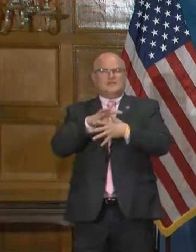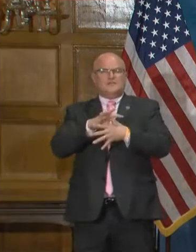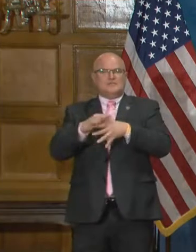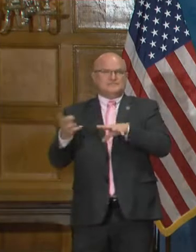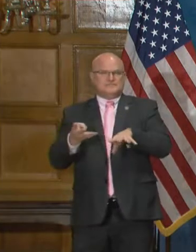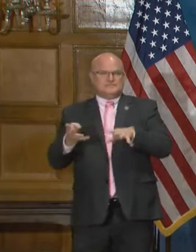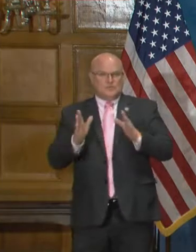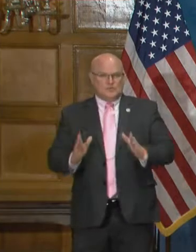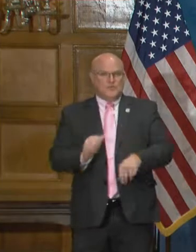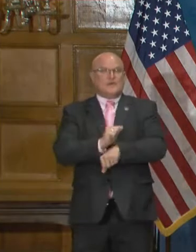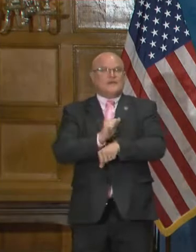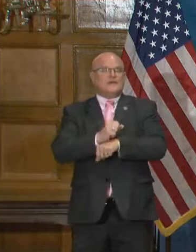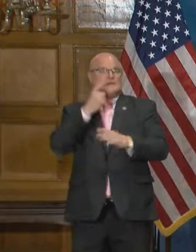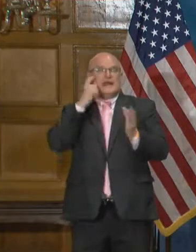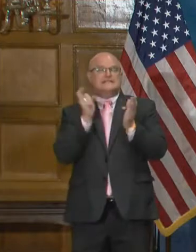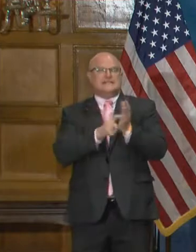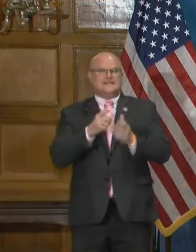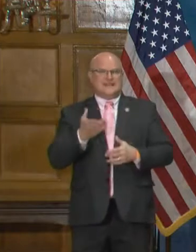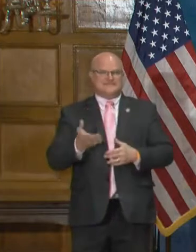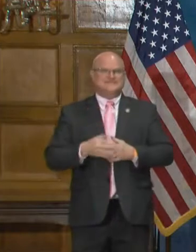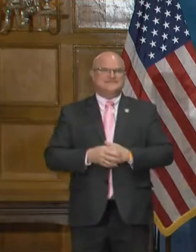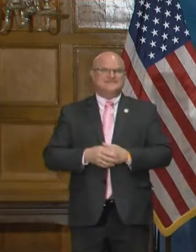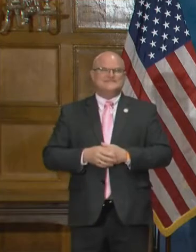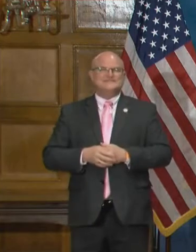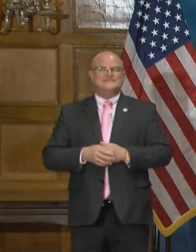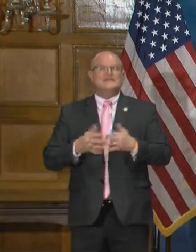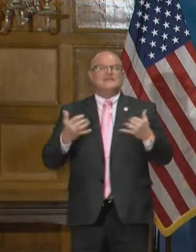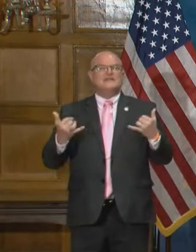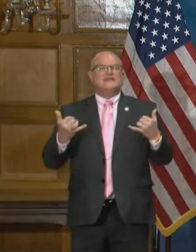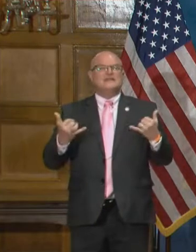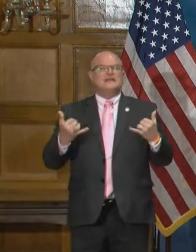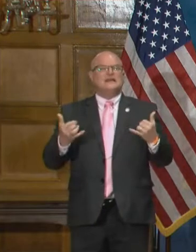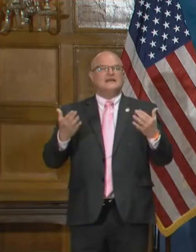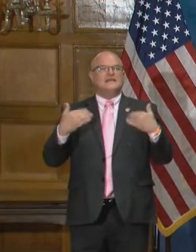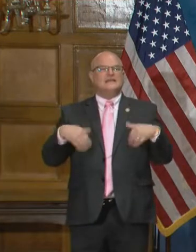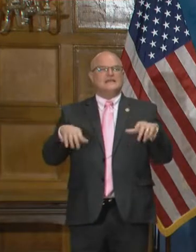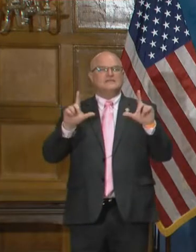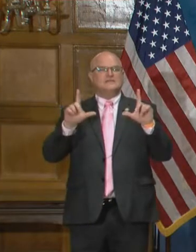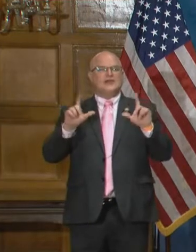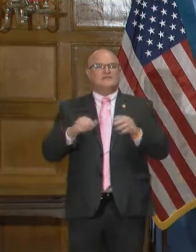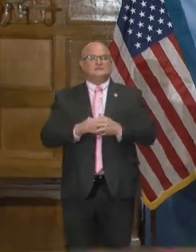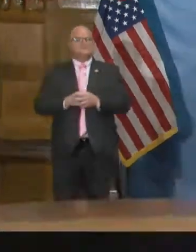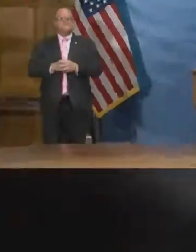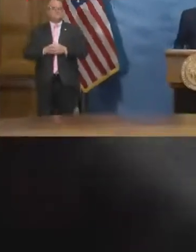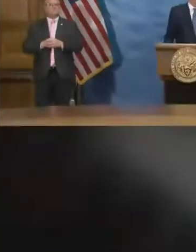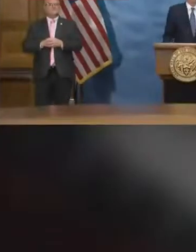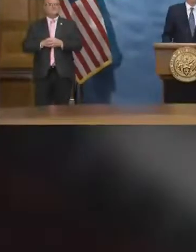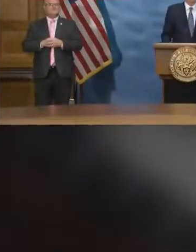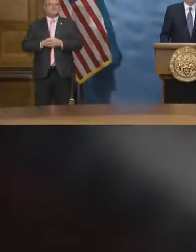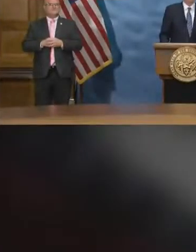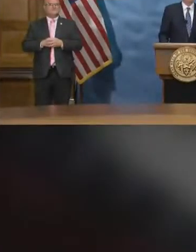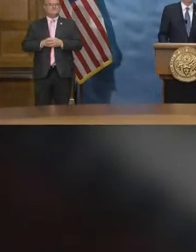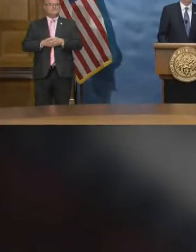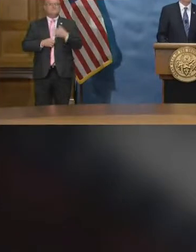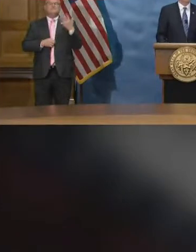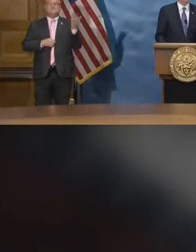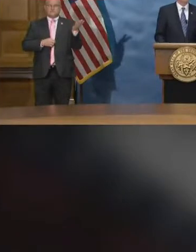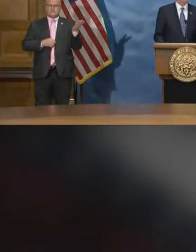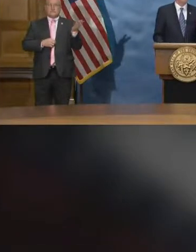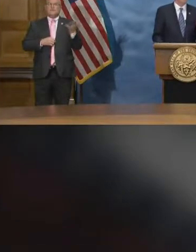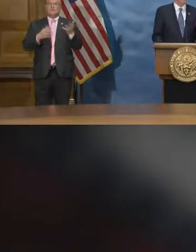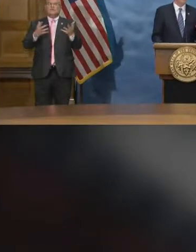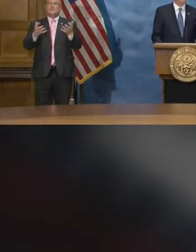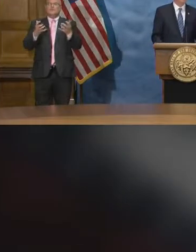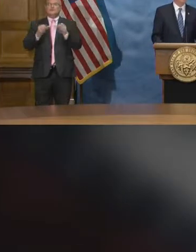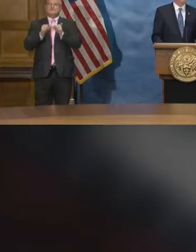that have been identified. And let's go on to the next graph. Another thing that we want to do is